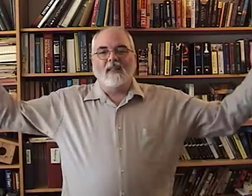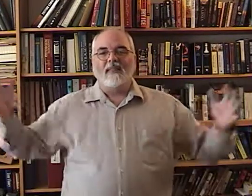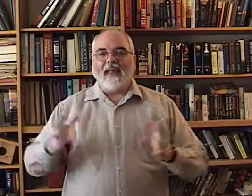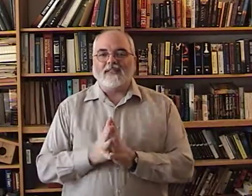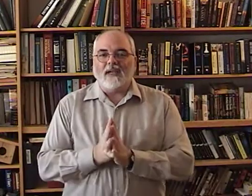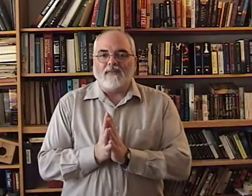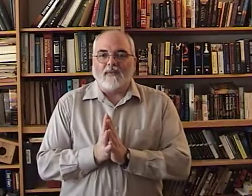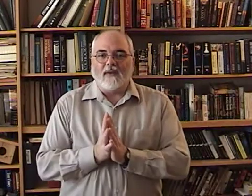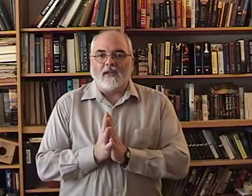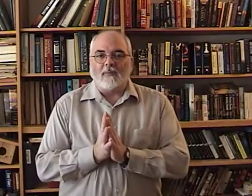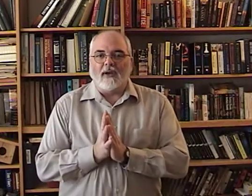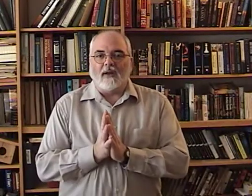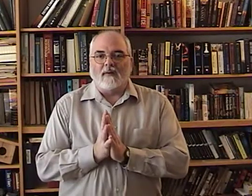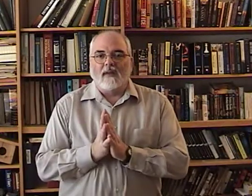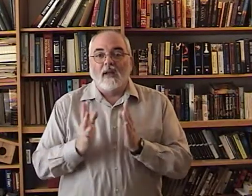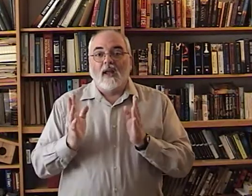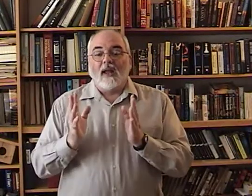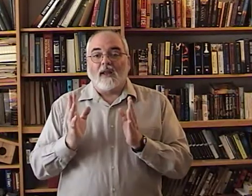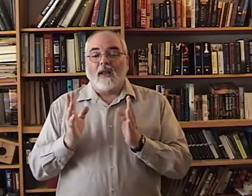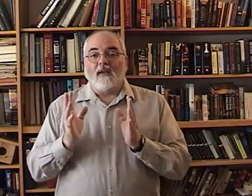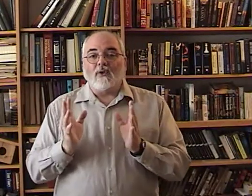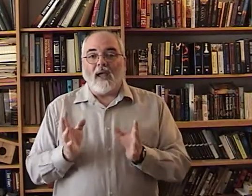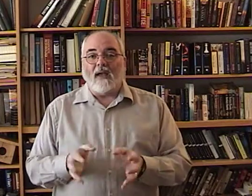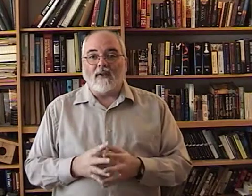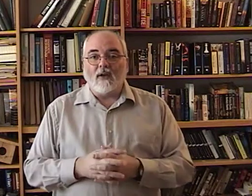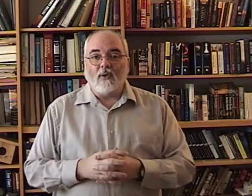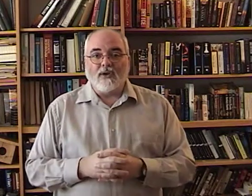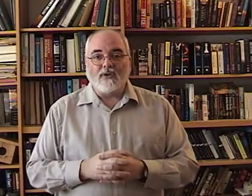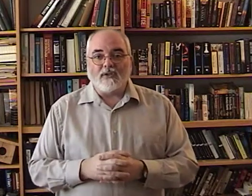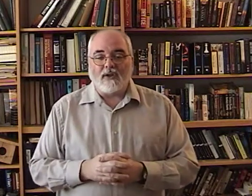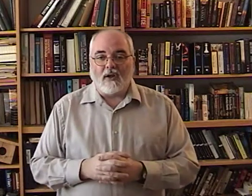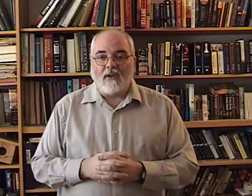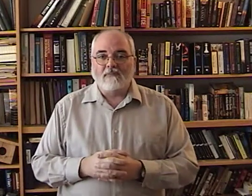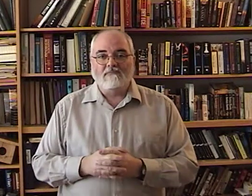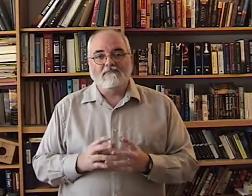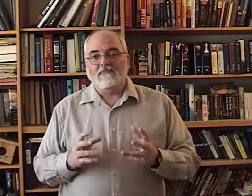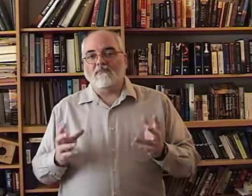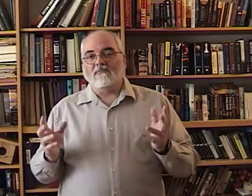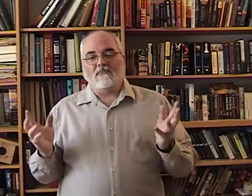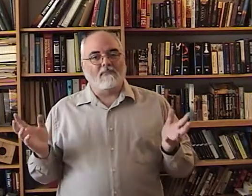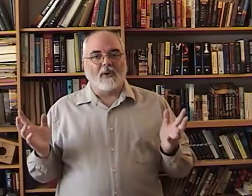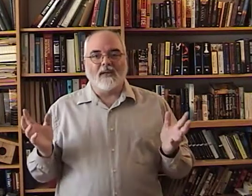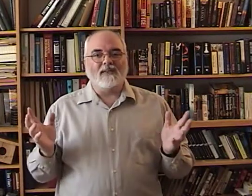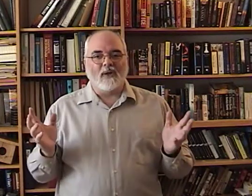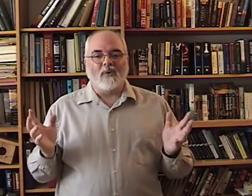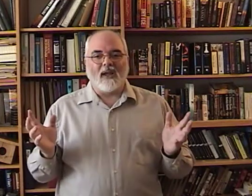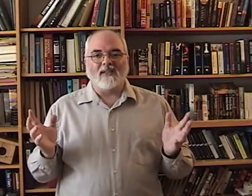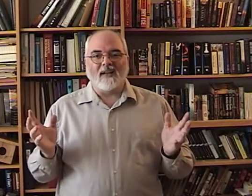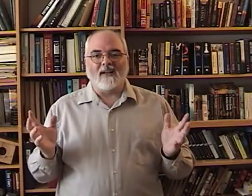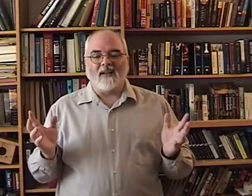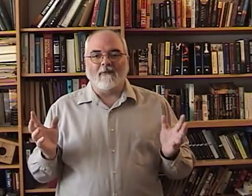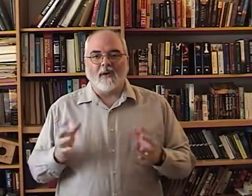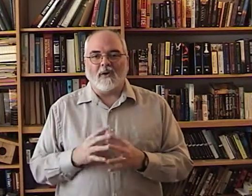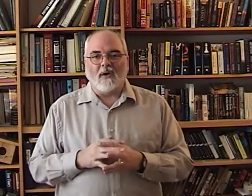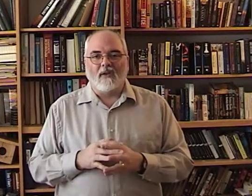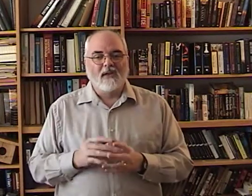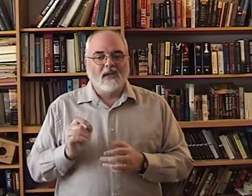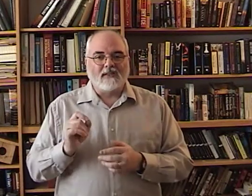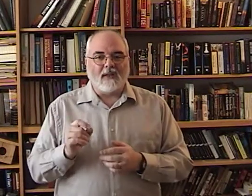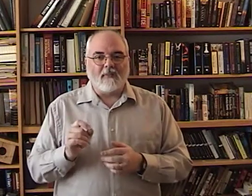That's it for finger spelling. If you have any questions at all, please don't hesitate to give me a call. Send me